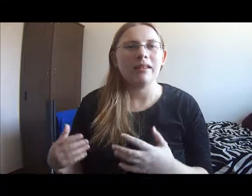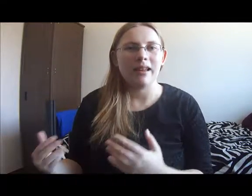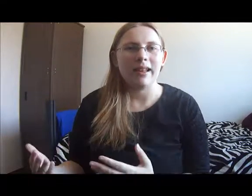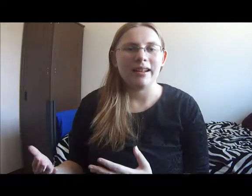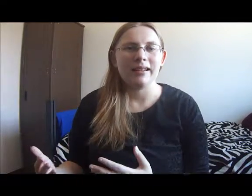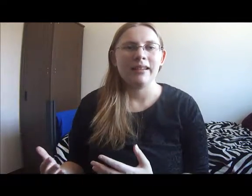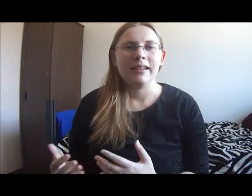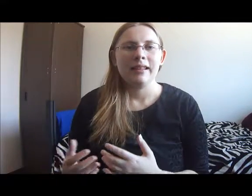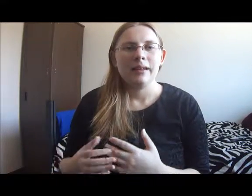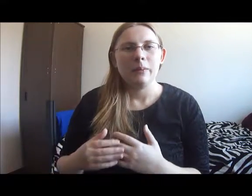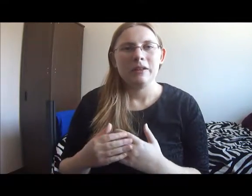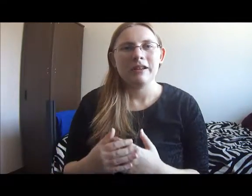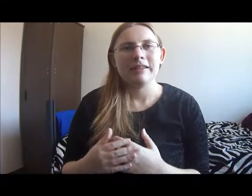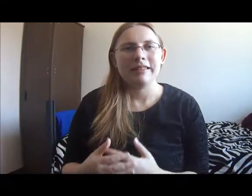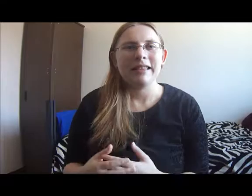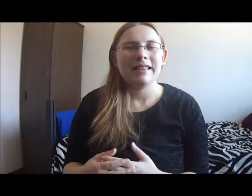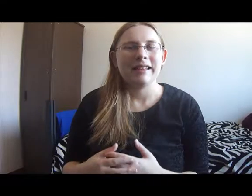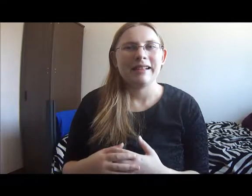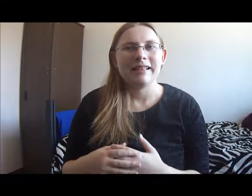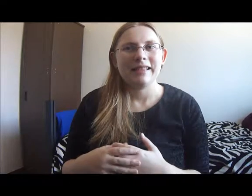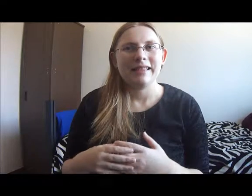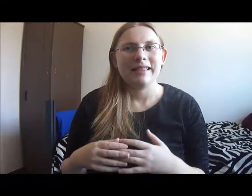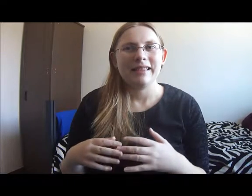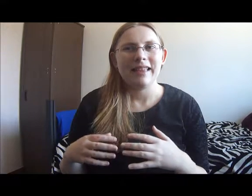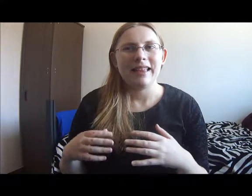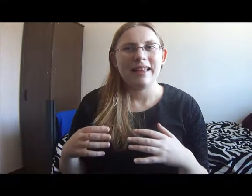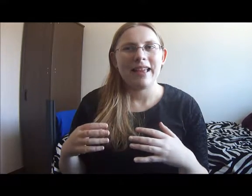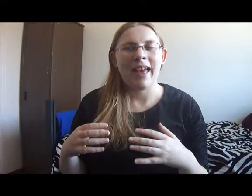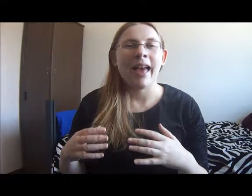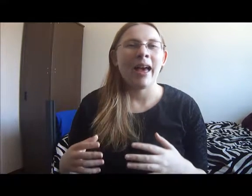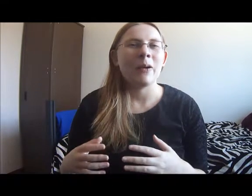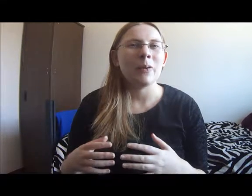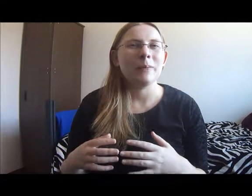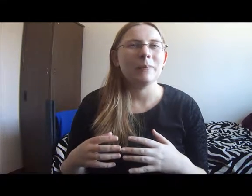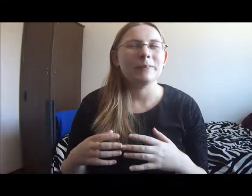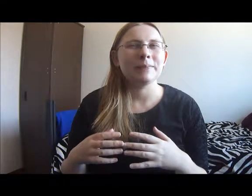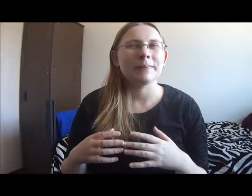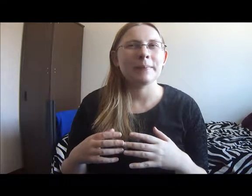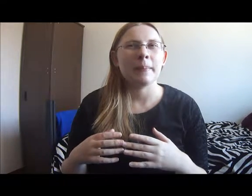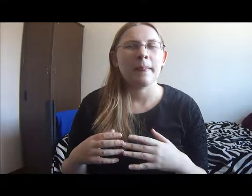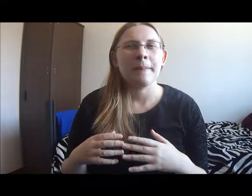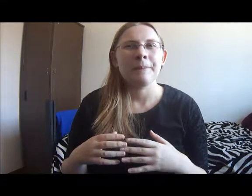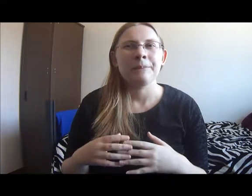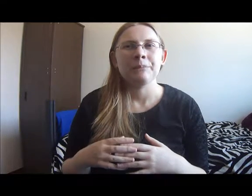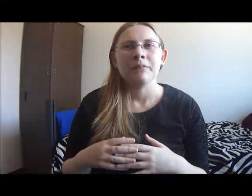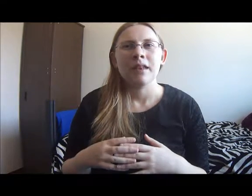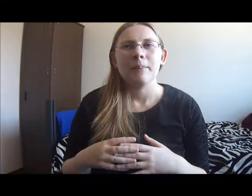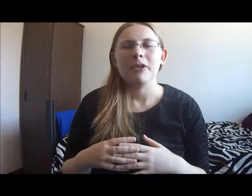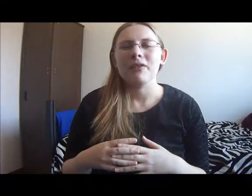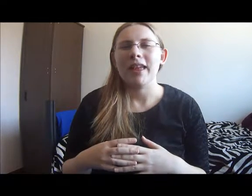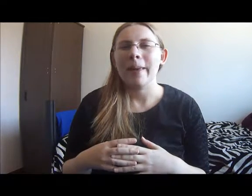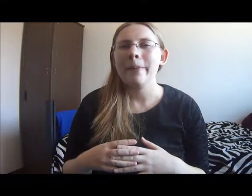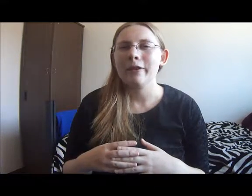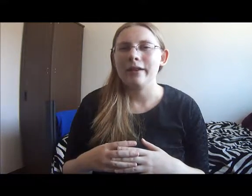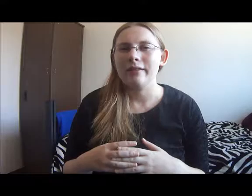denied it. We are seeing how much of a hypocrite